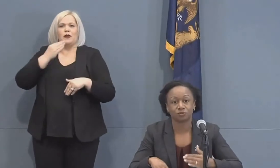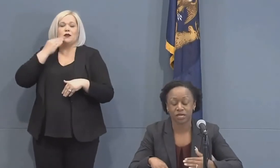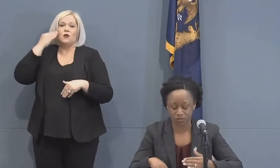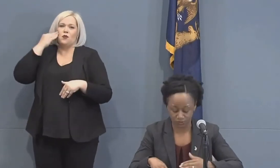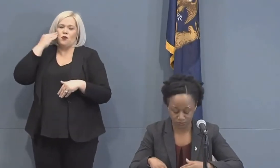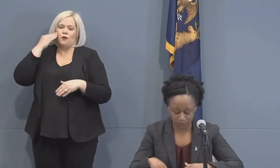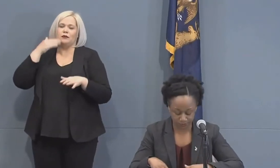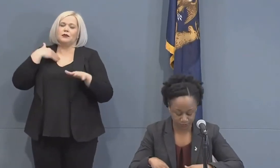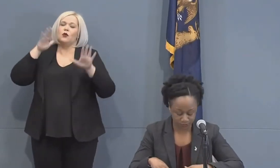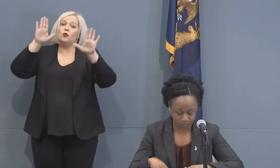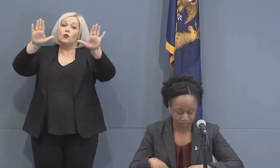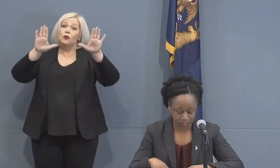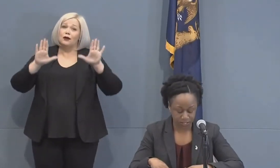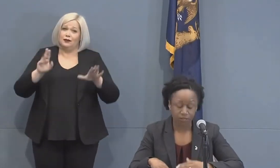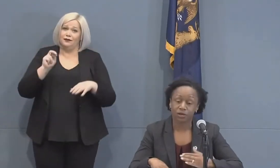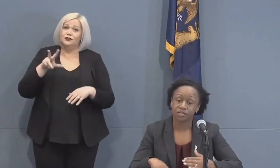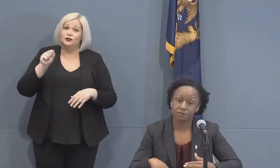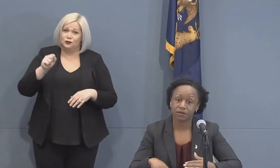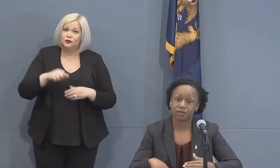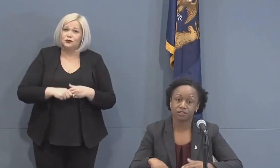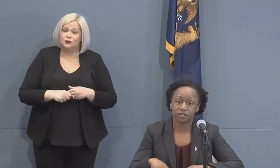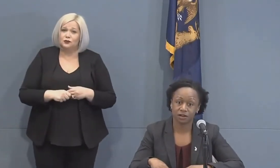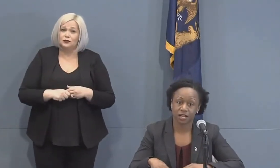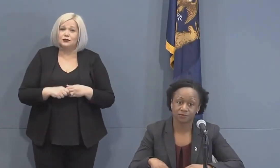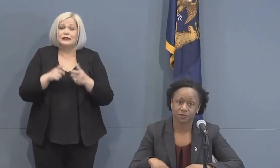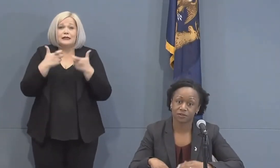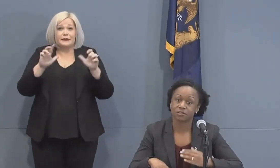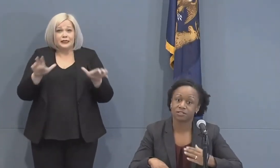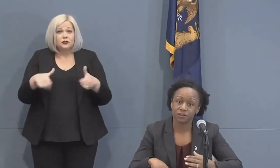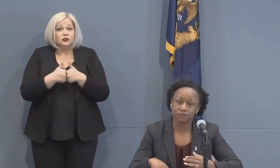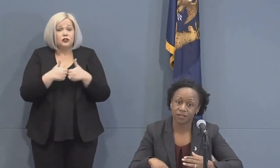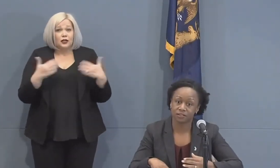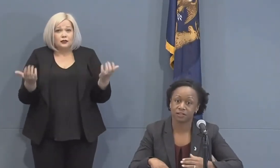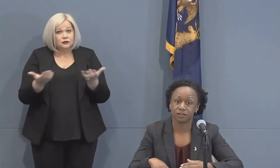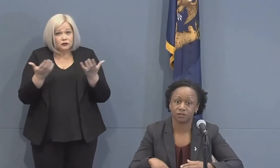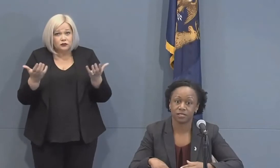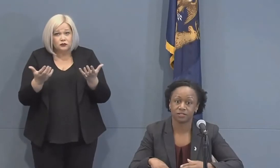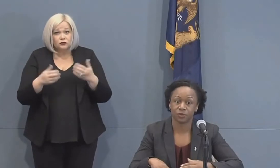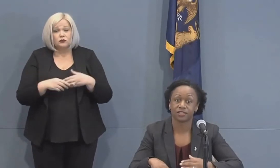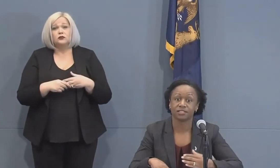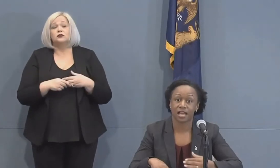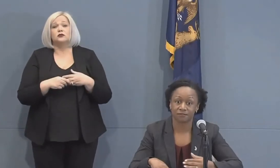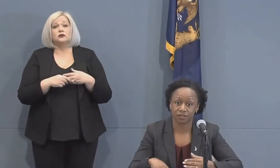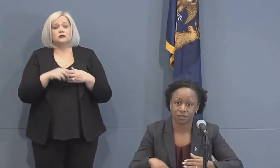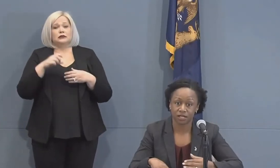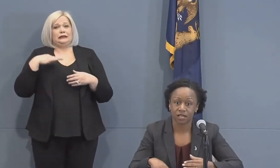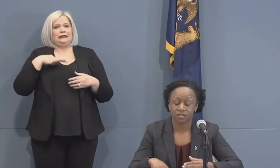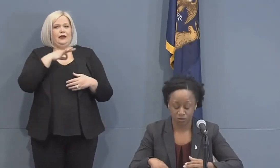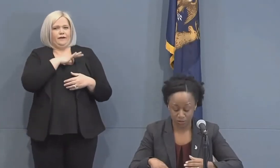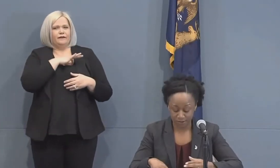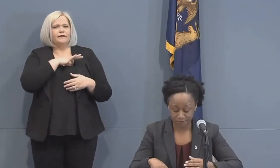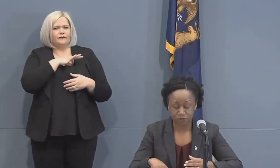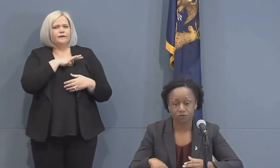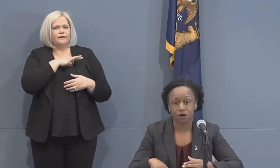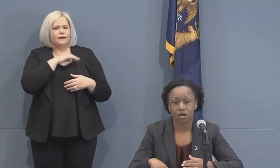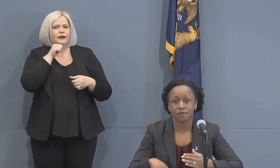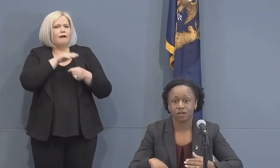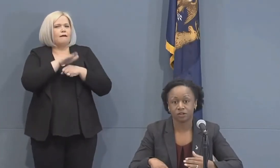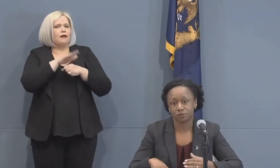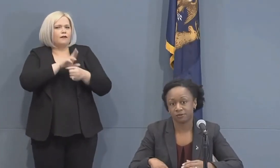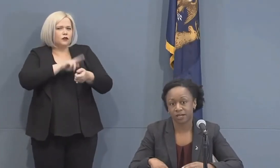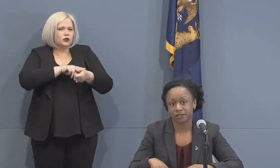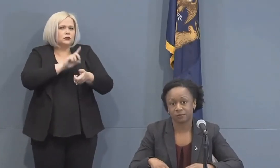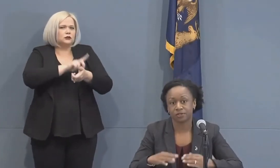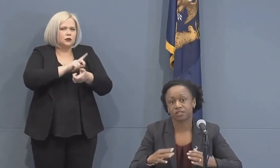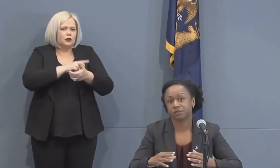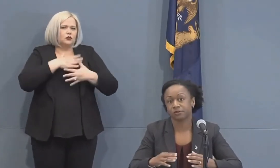That is great news. The greatest barriers that our hospitals are still facing though is with staffing. So if you are a